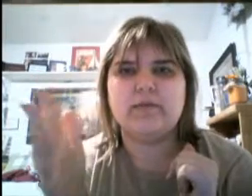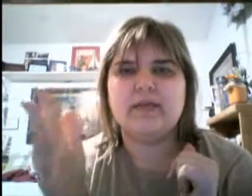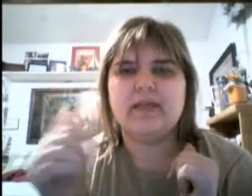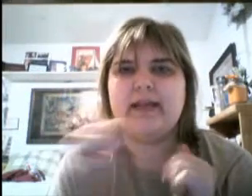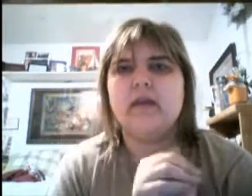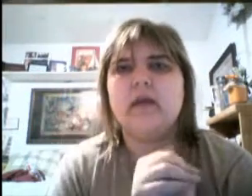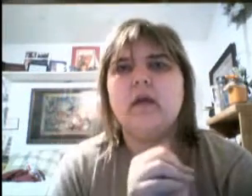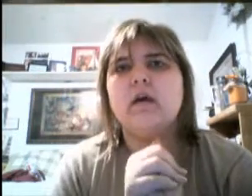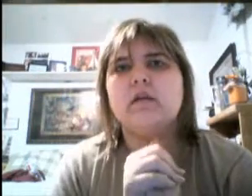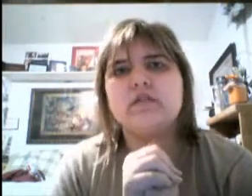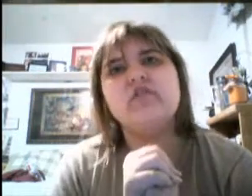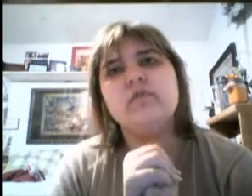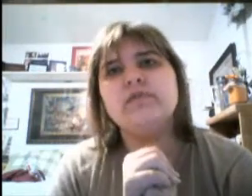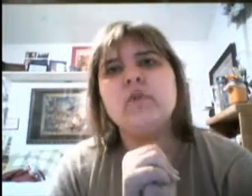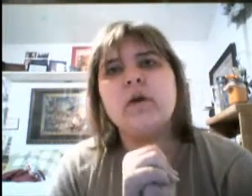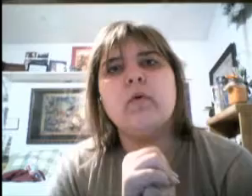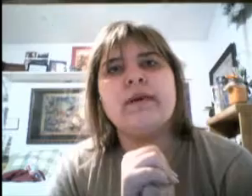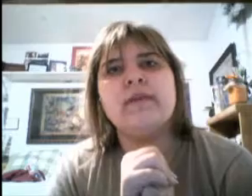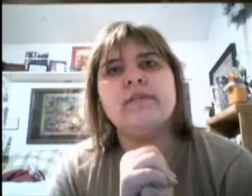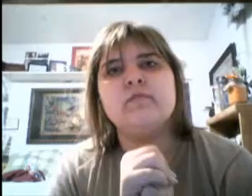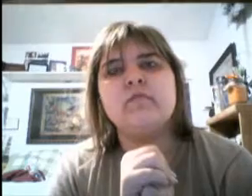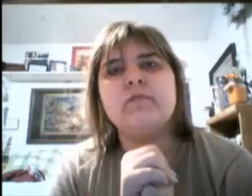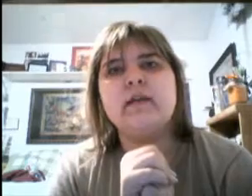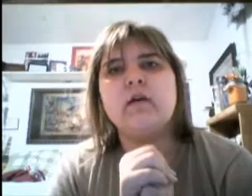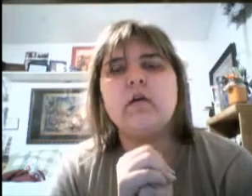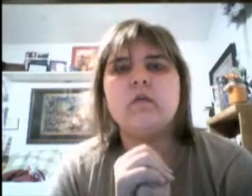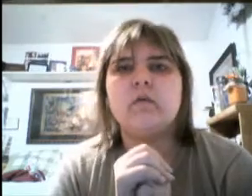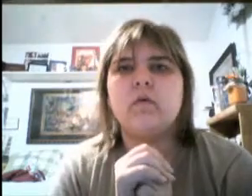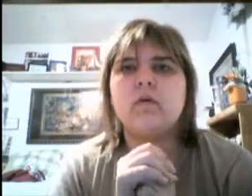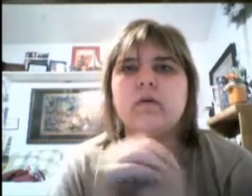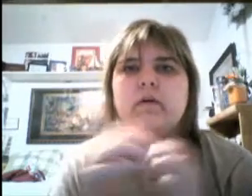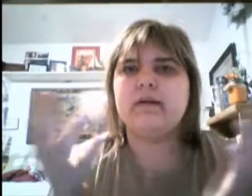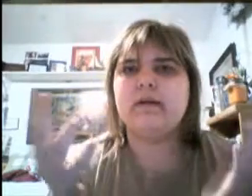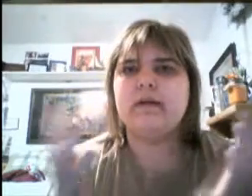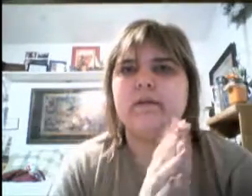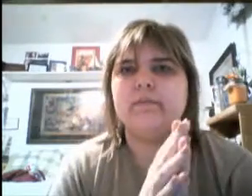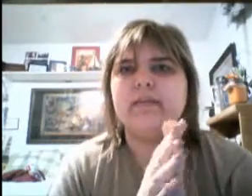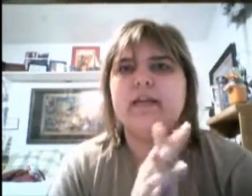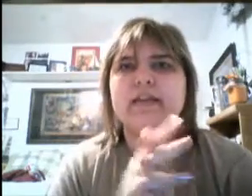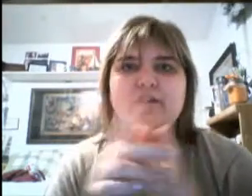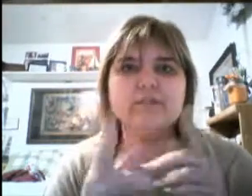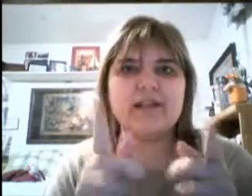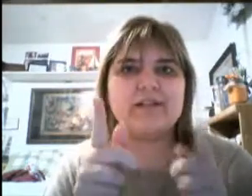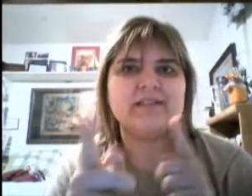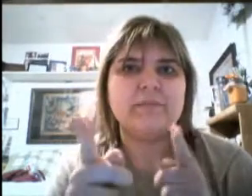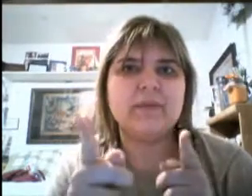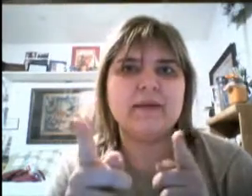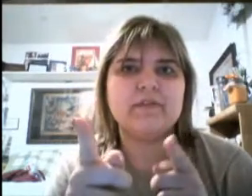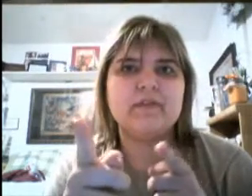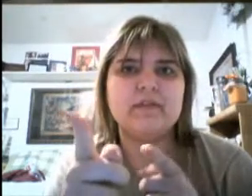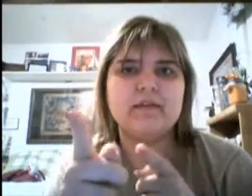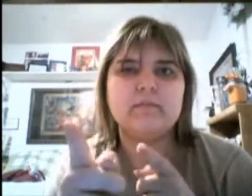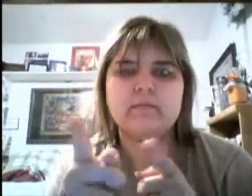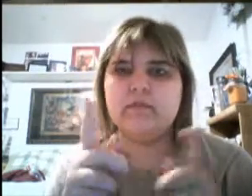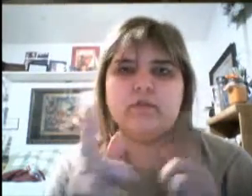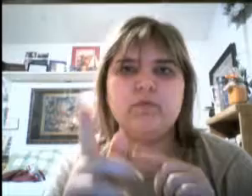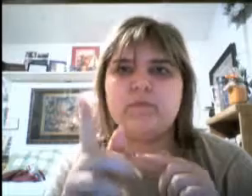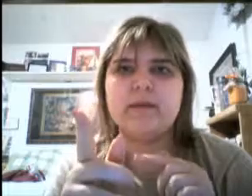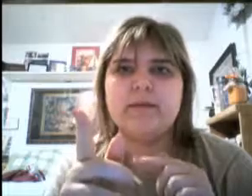what mean. like, did you enjoy working on this movie? Oh, or can you tell us something about the new movie coming